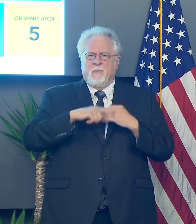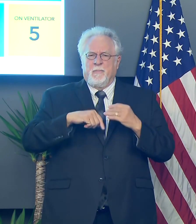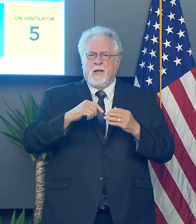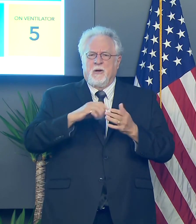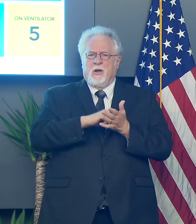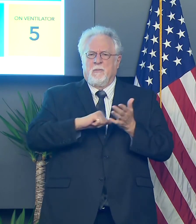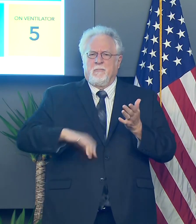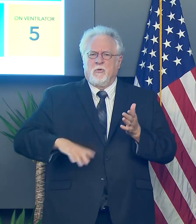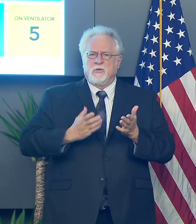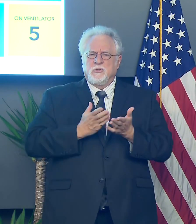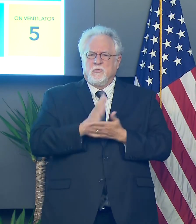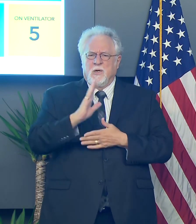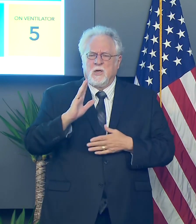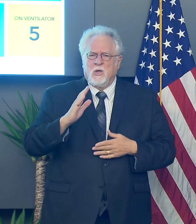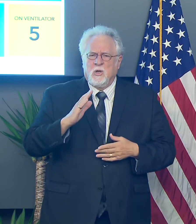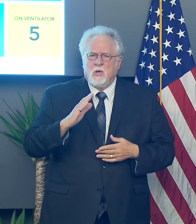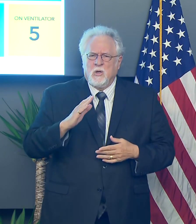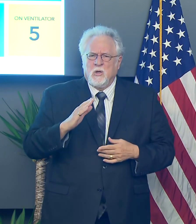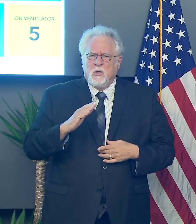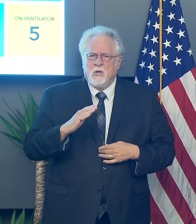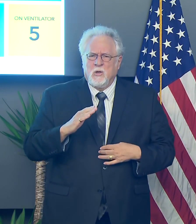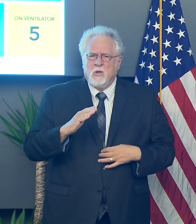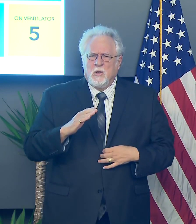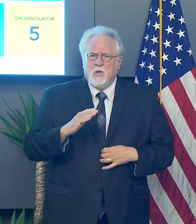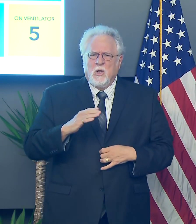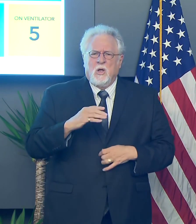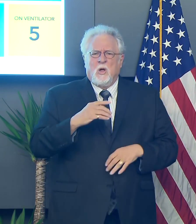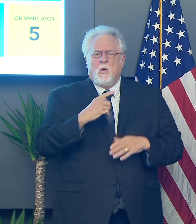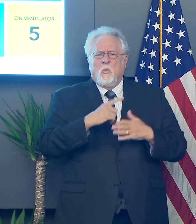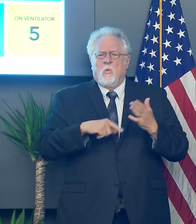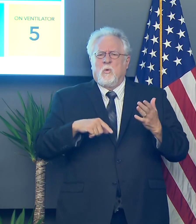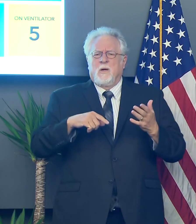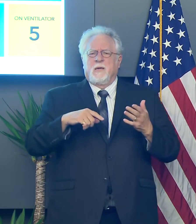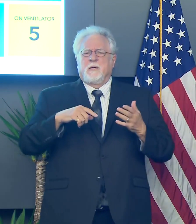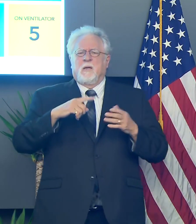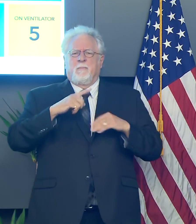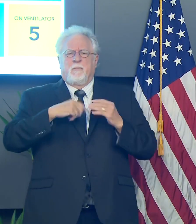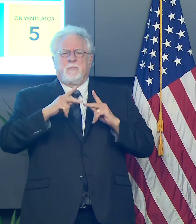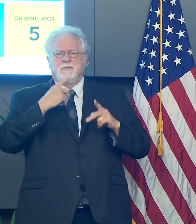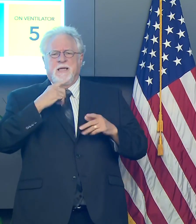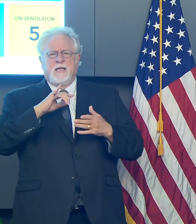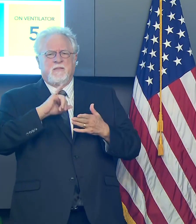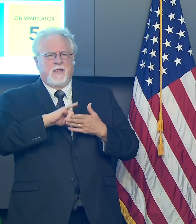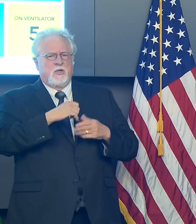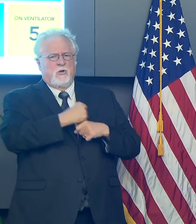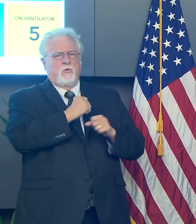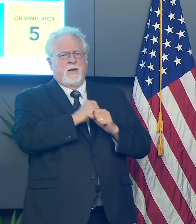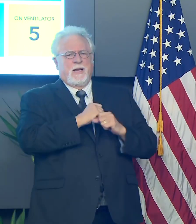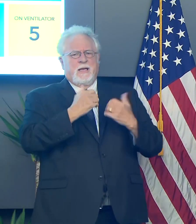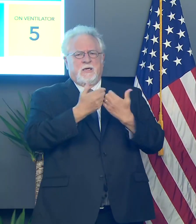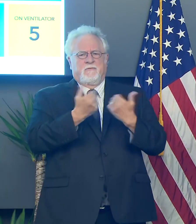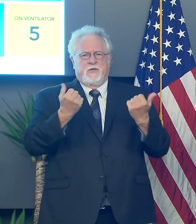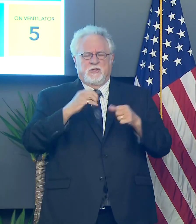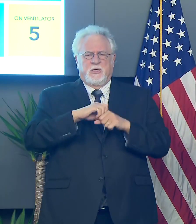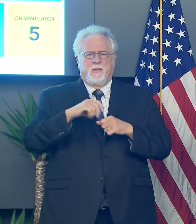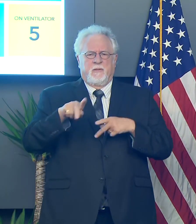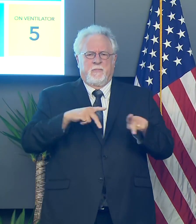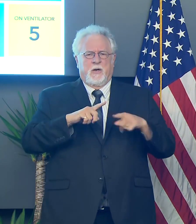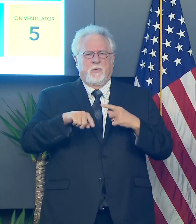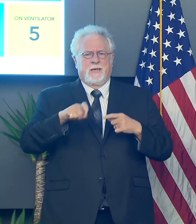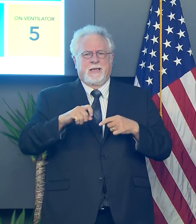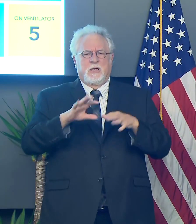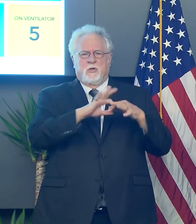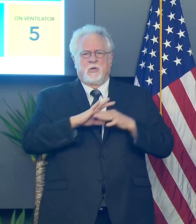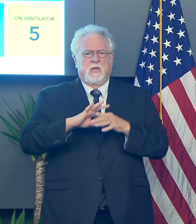Um, what do you think, Craig, do you think you're creating division within the party at a time when they need unity to win, uh, in the election?